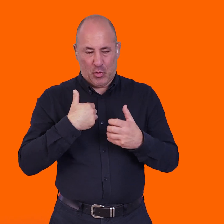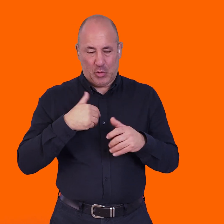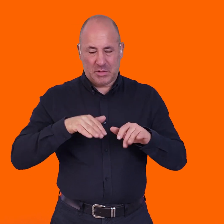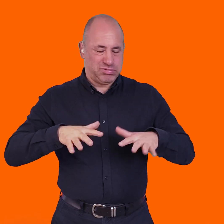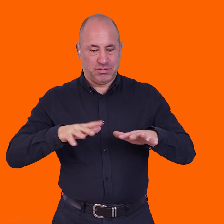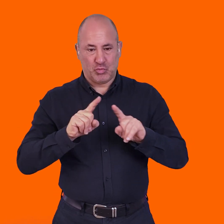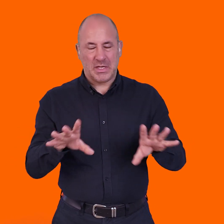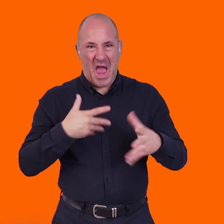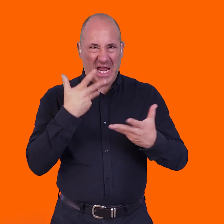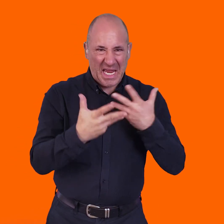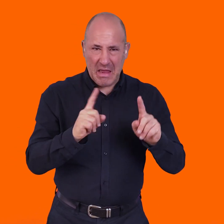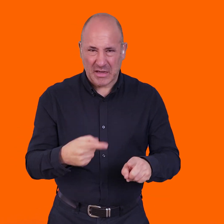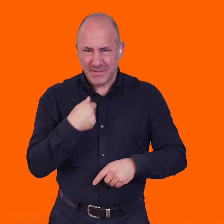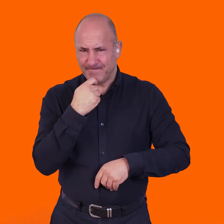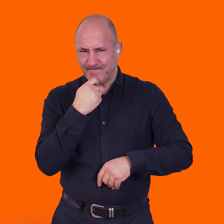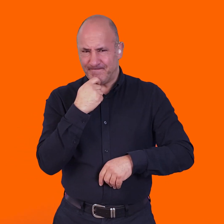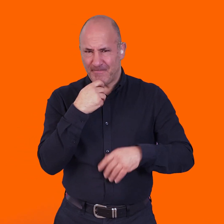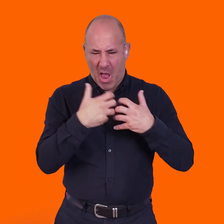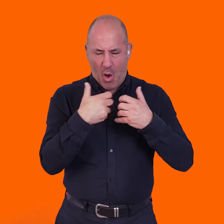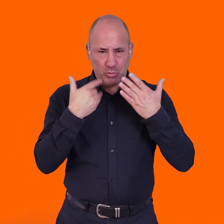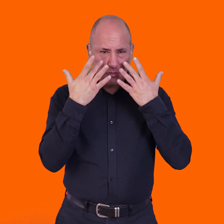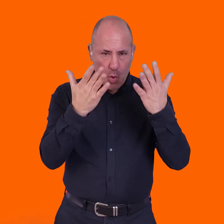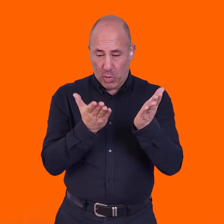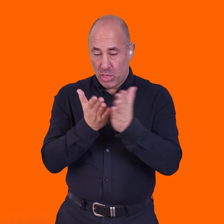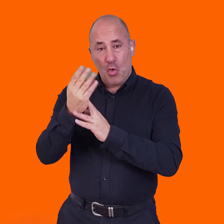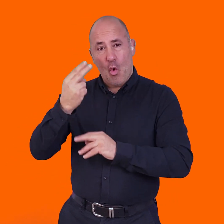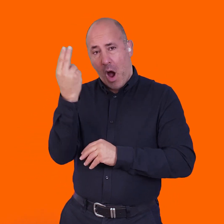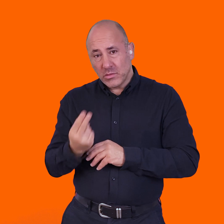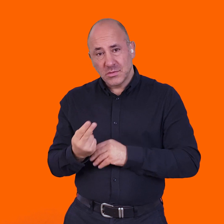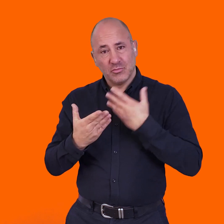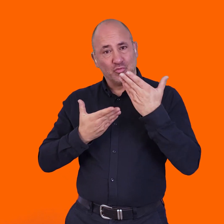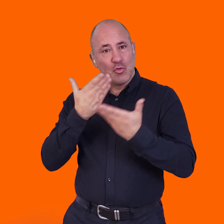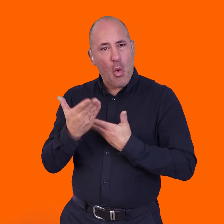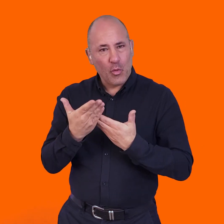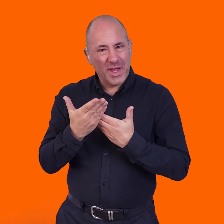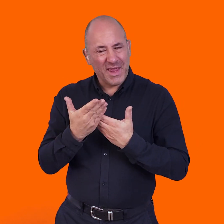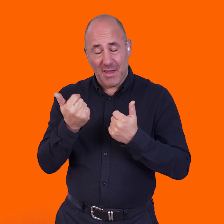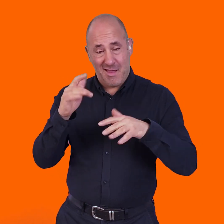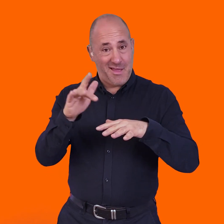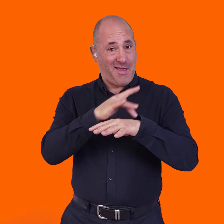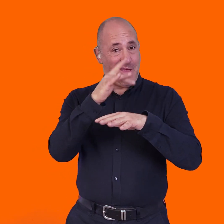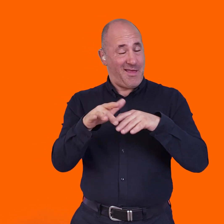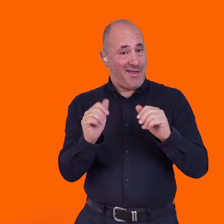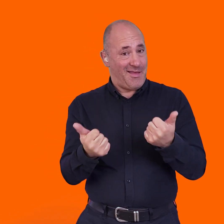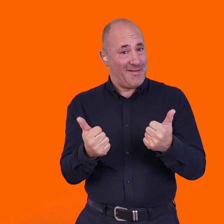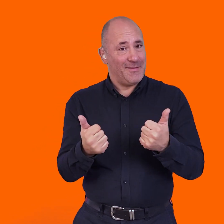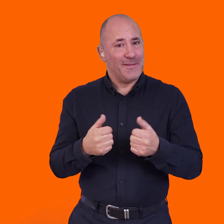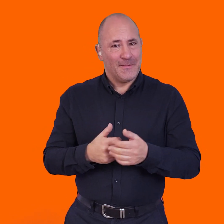seizure. So, I wanted to try to explore ways to demonstrate that using art and narrative.